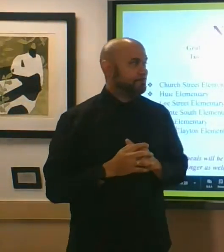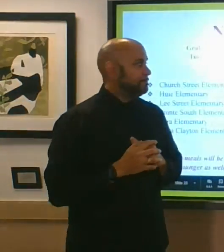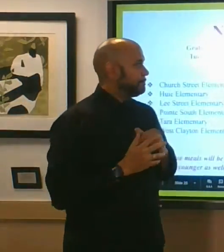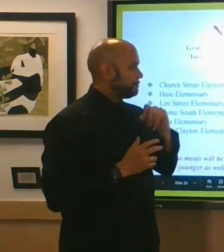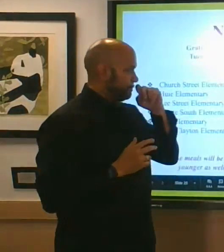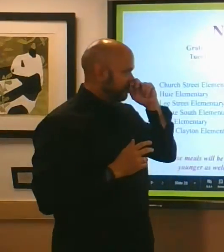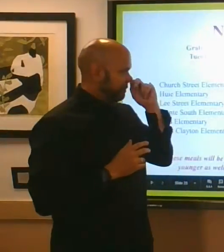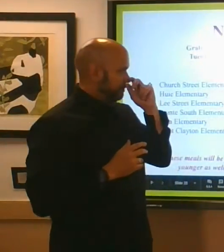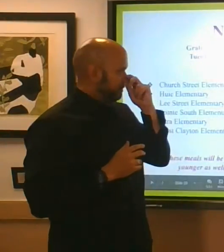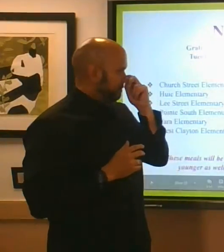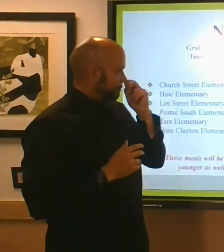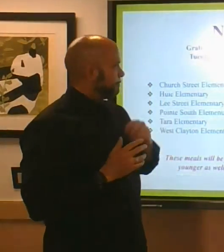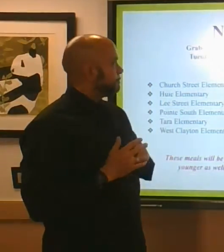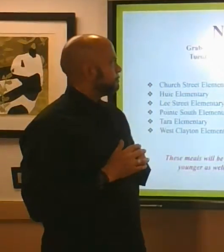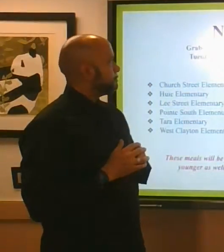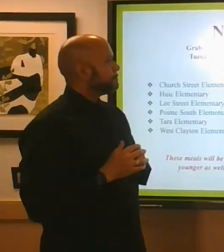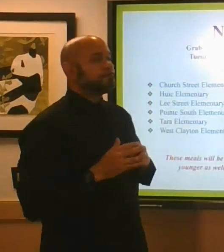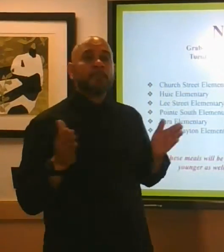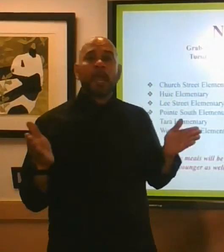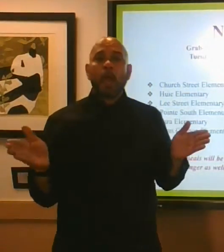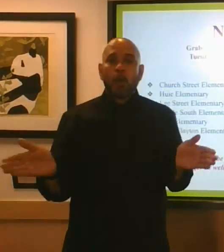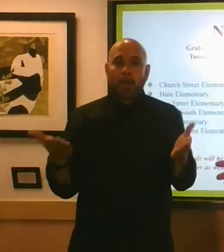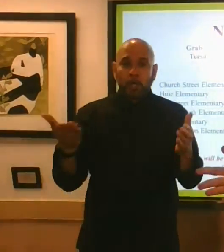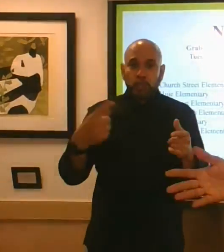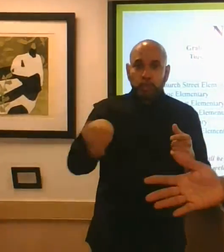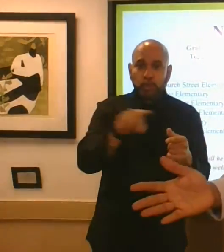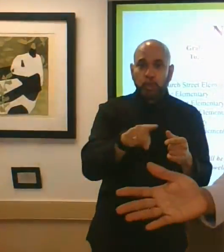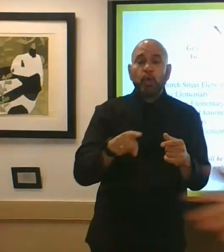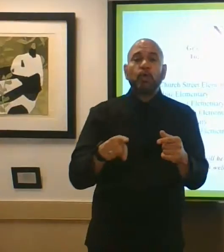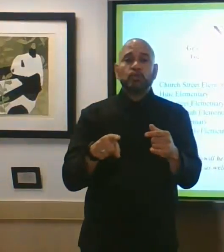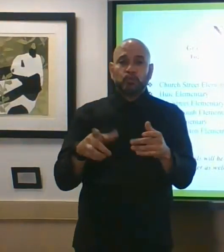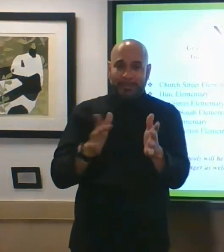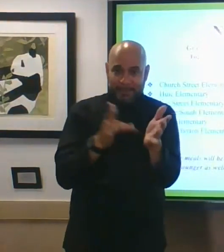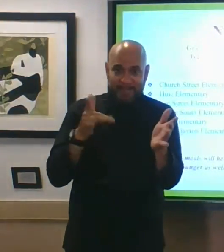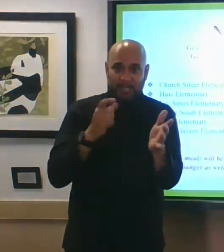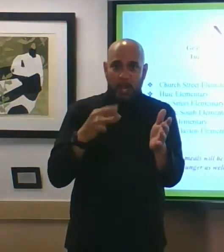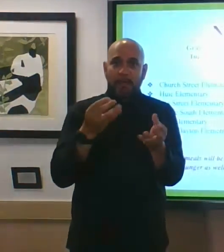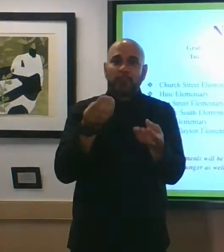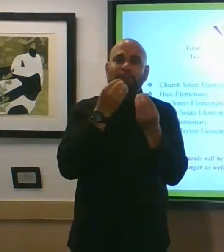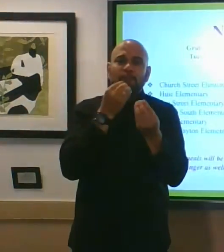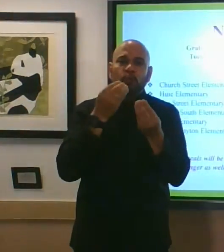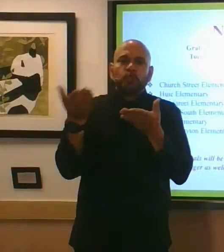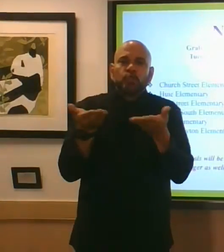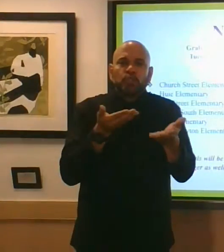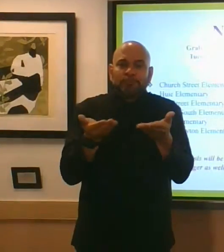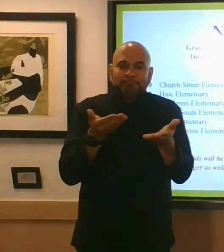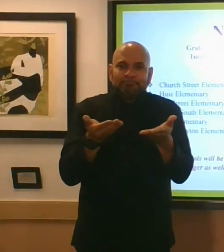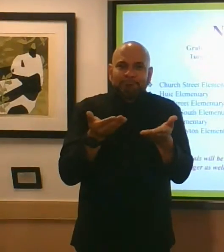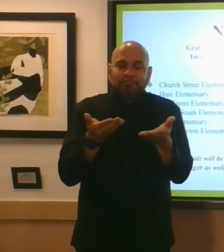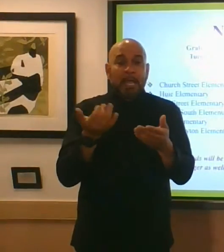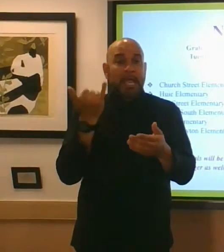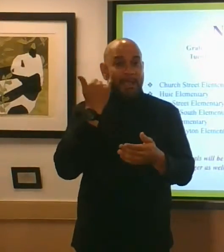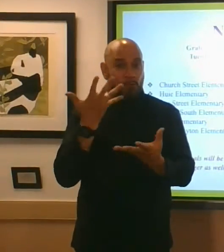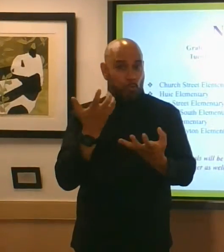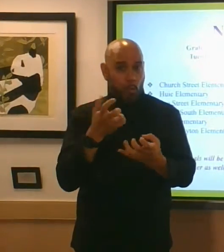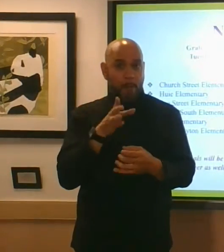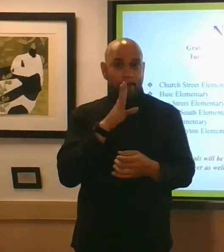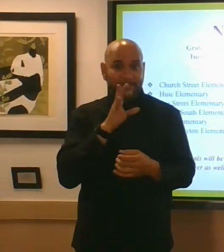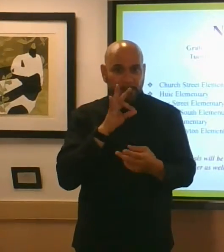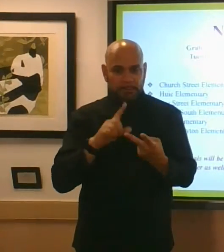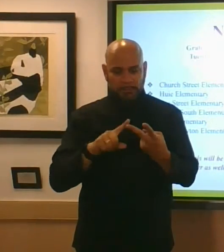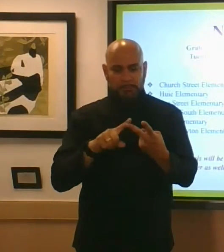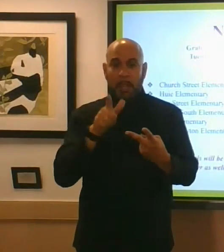i want to encourage all of us to take advantage of the nutrition services don't forget if you want a breakfast or lunch